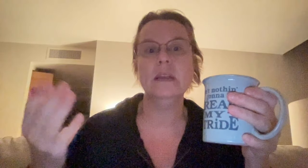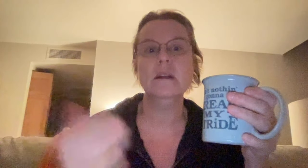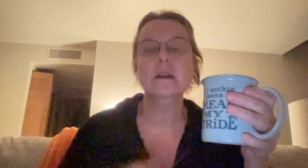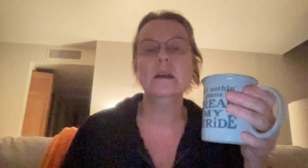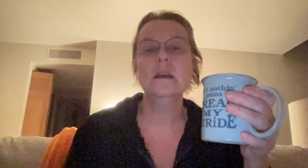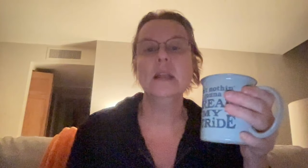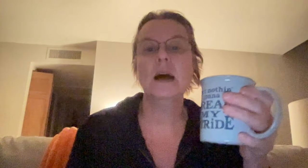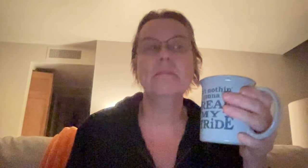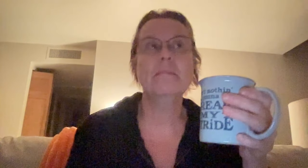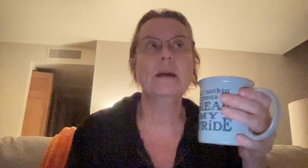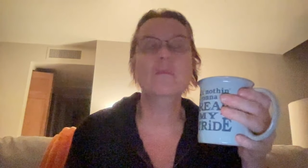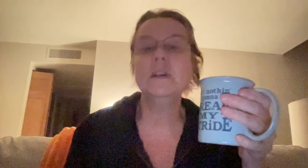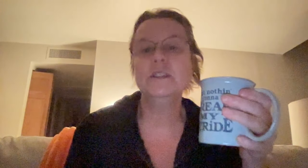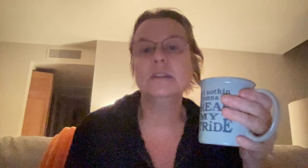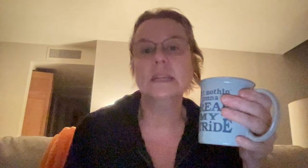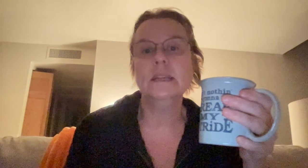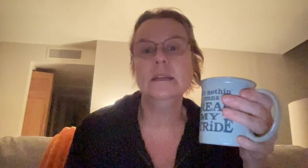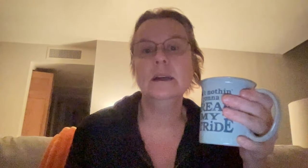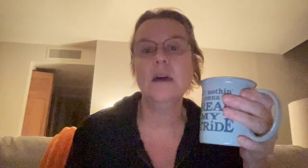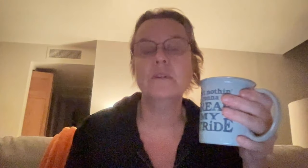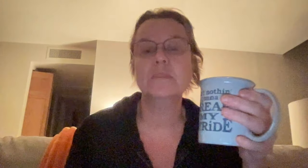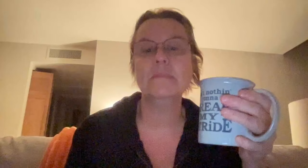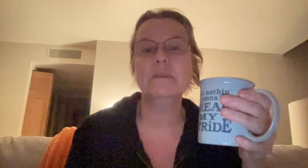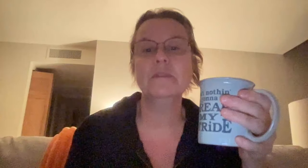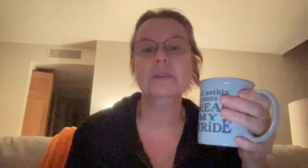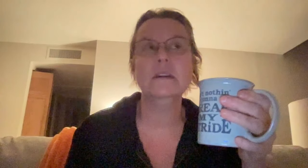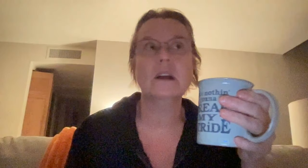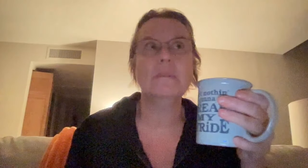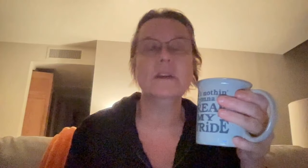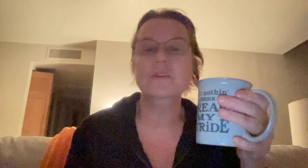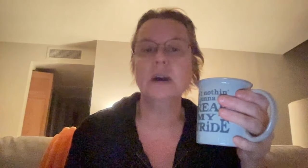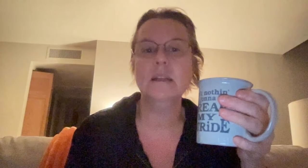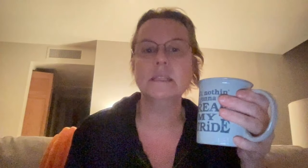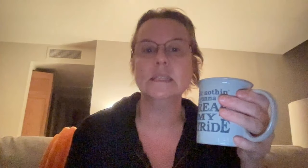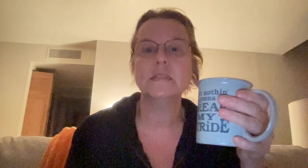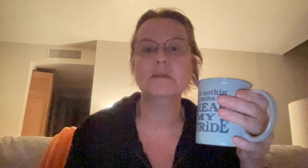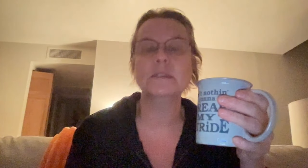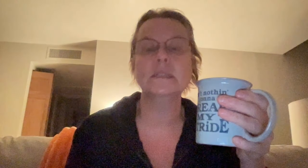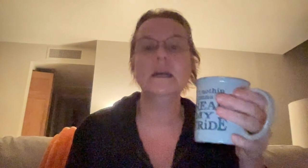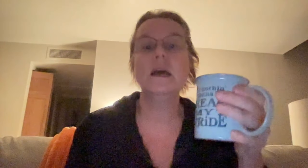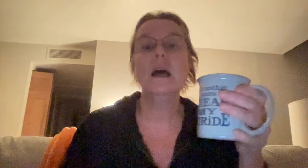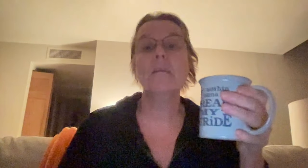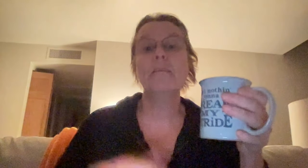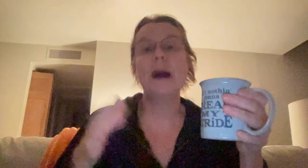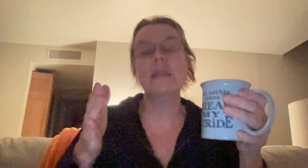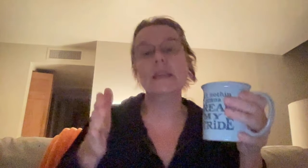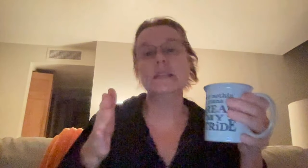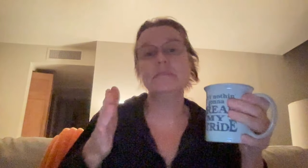there. I'm, I'm wondering how other people feel. I mean, are you a highly sensitive person? I think it's